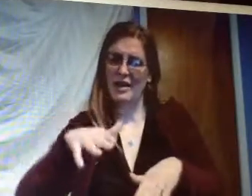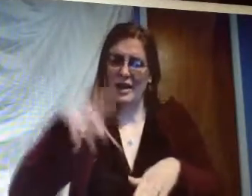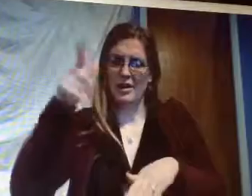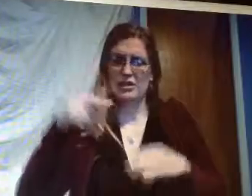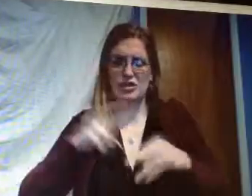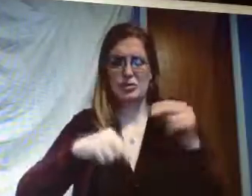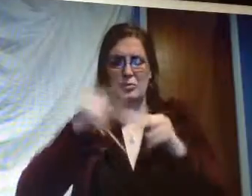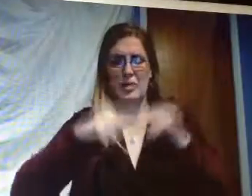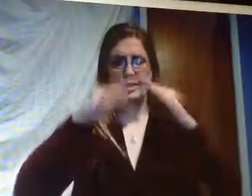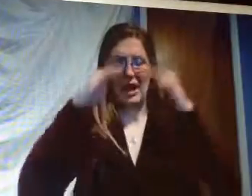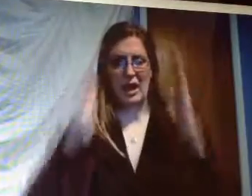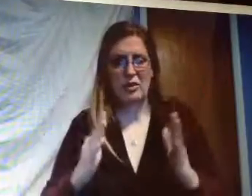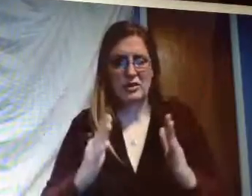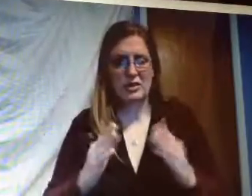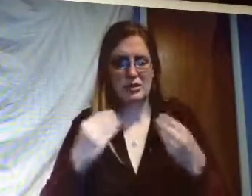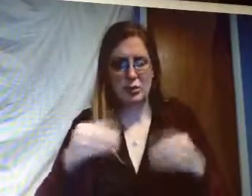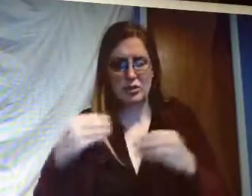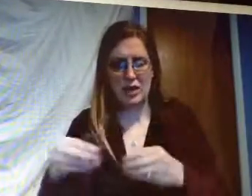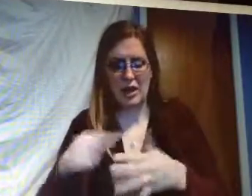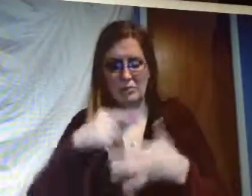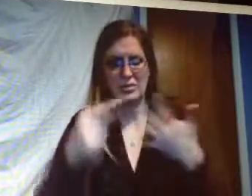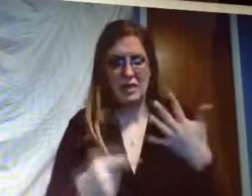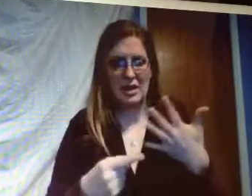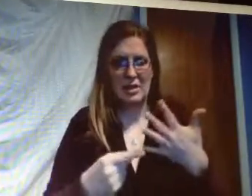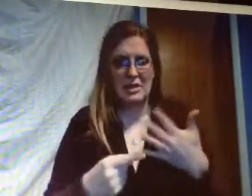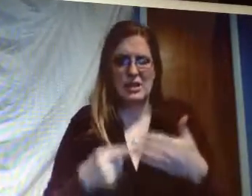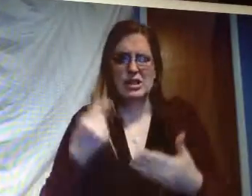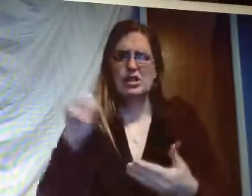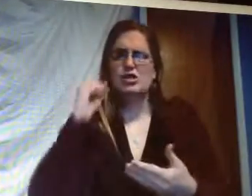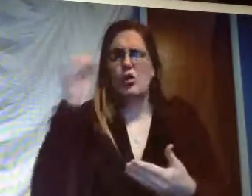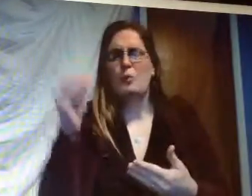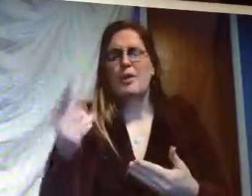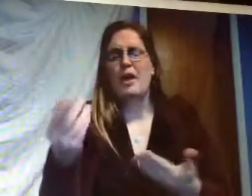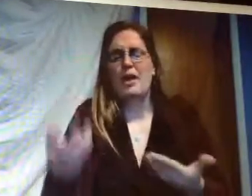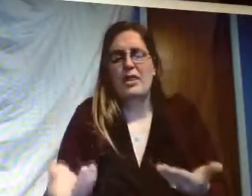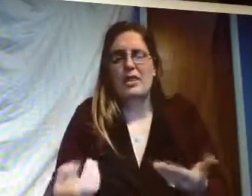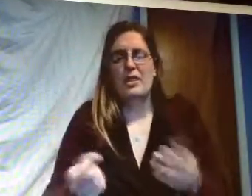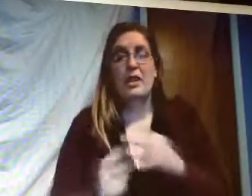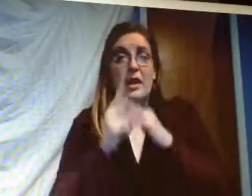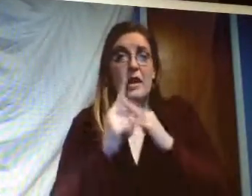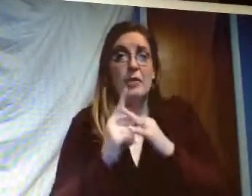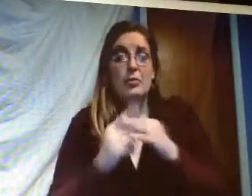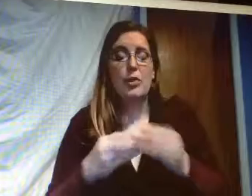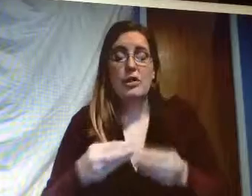like say you want to build for people that want to build a house or a home or something